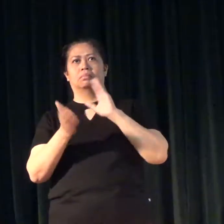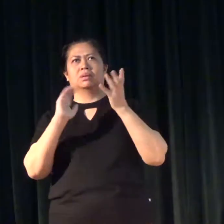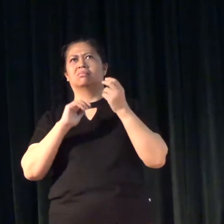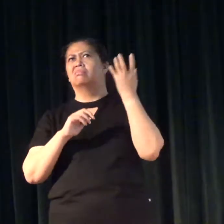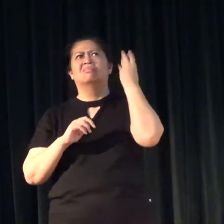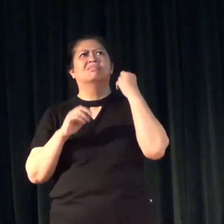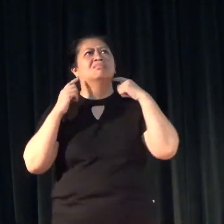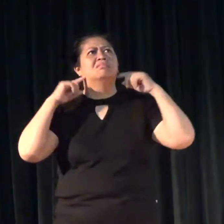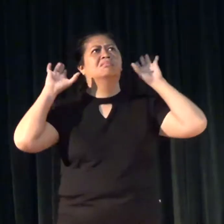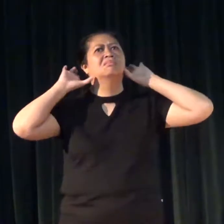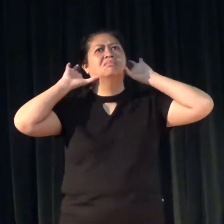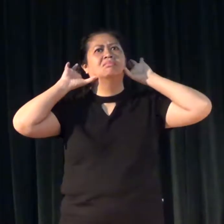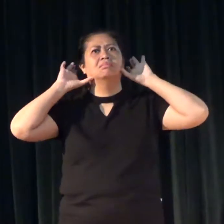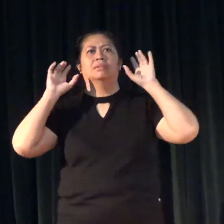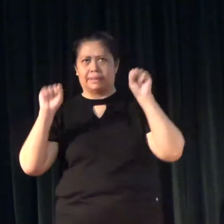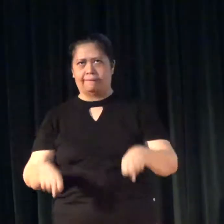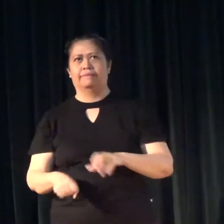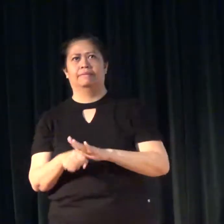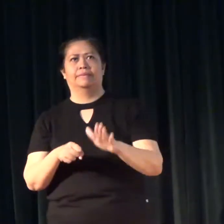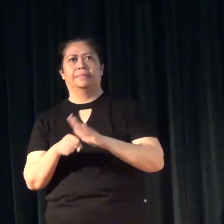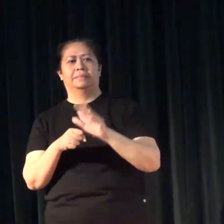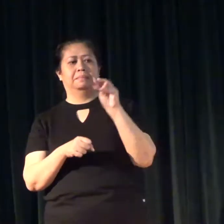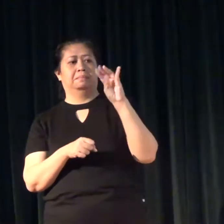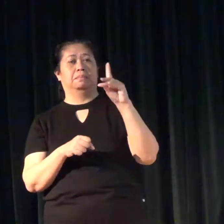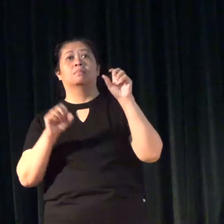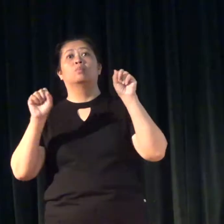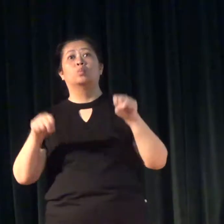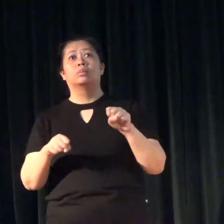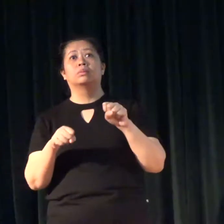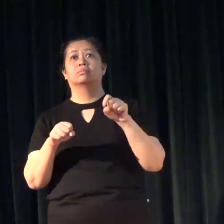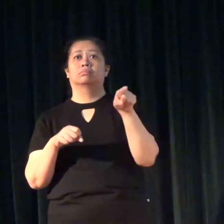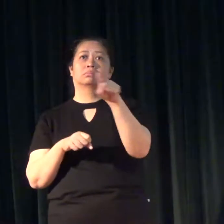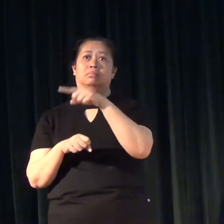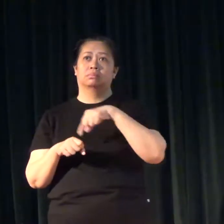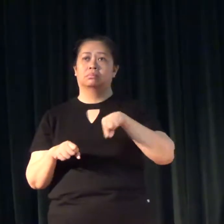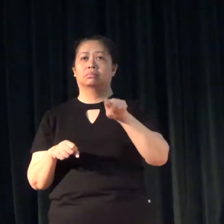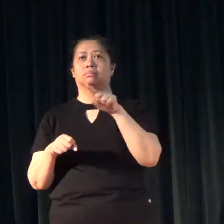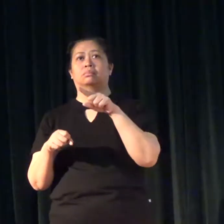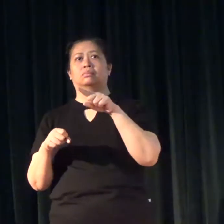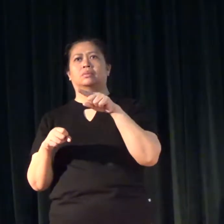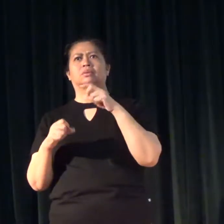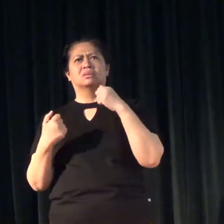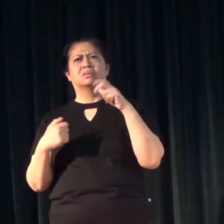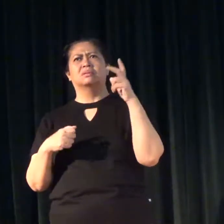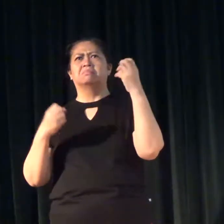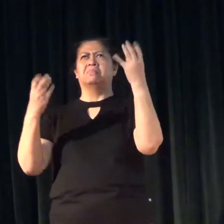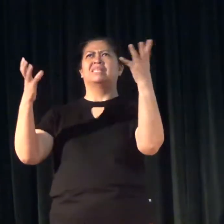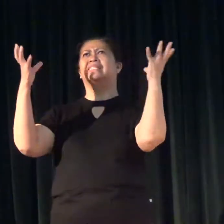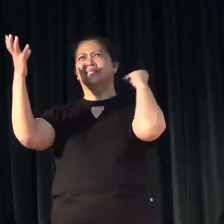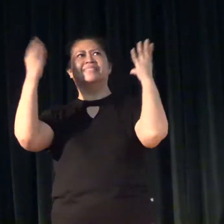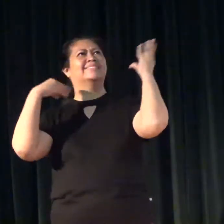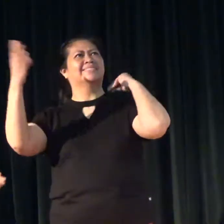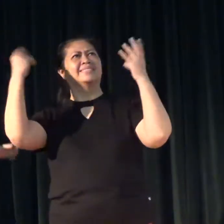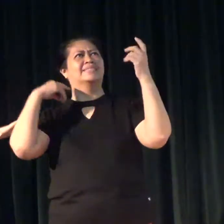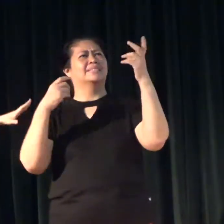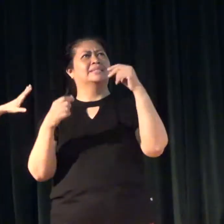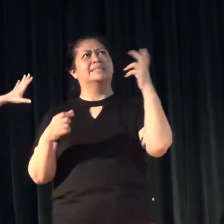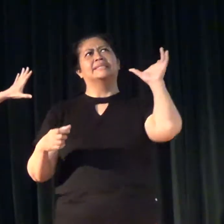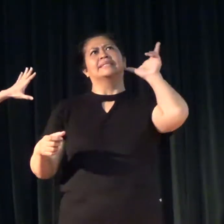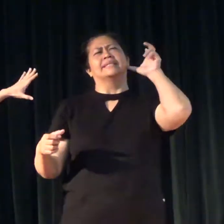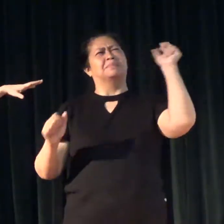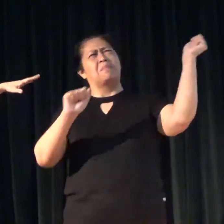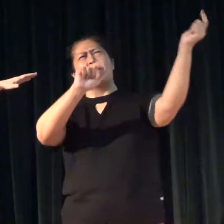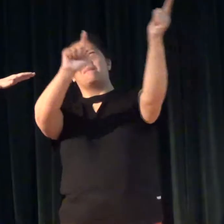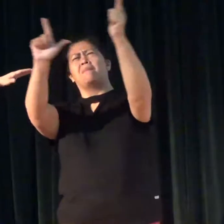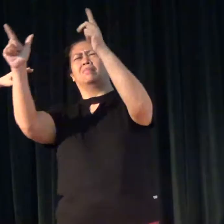speech sounds. It is possible for you to hear many things, hear